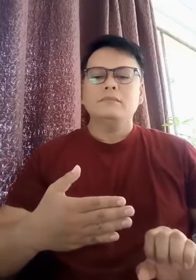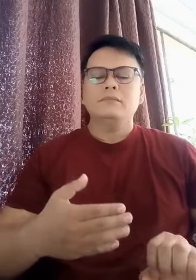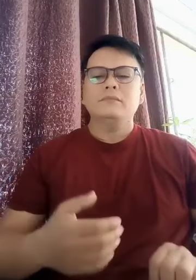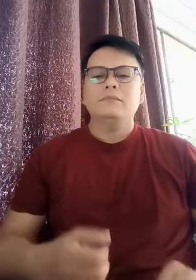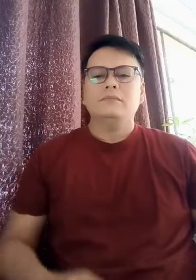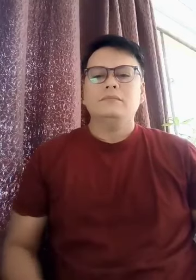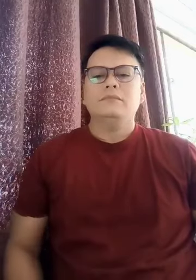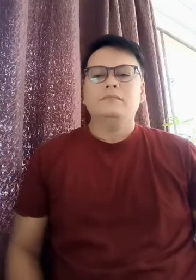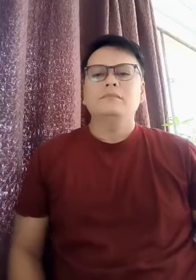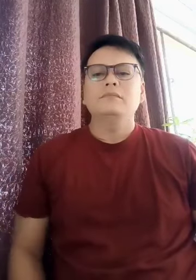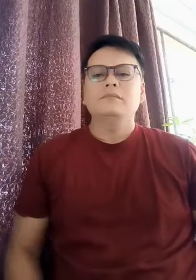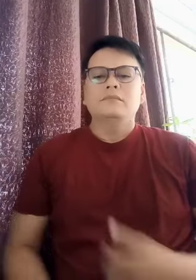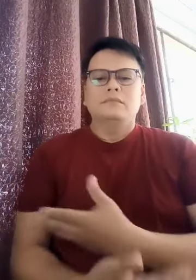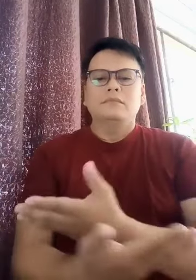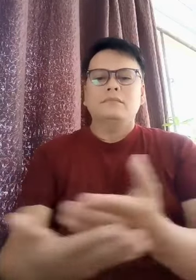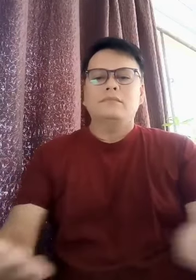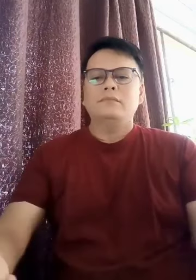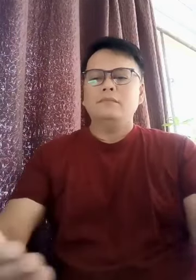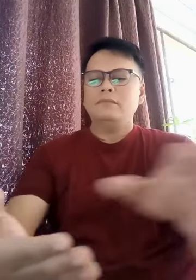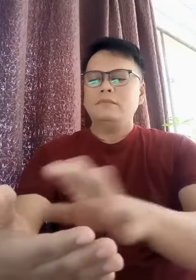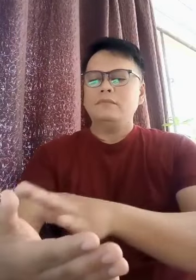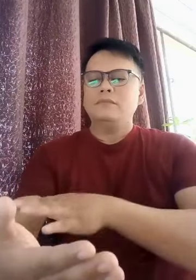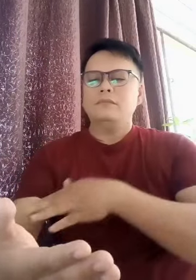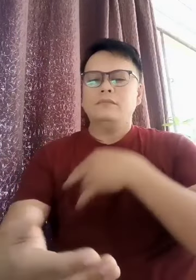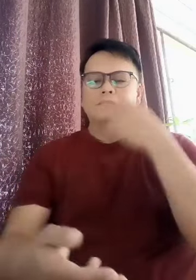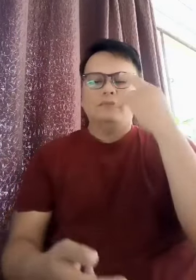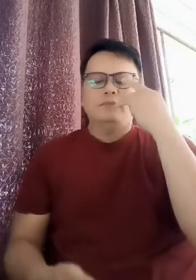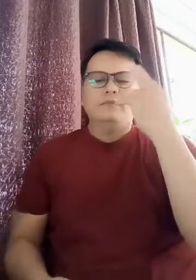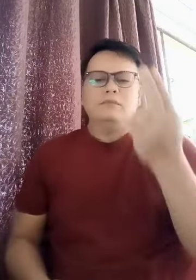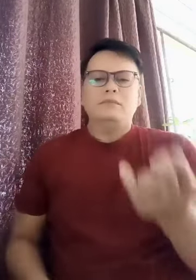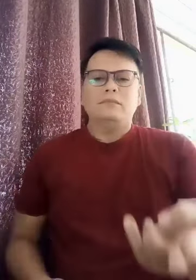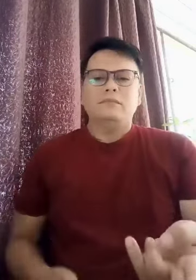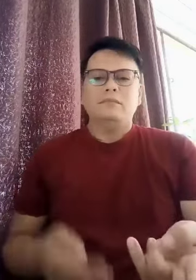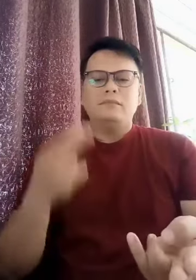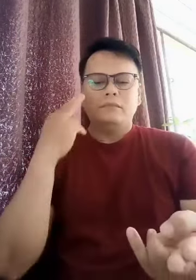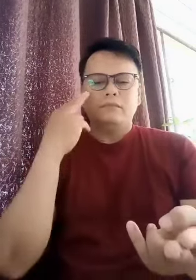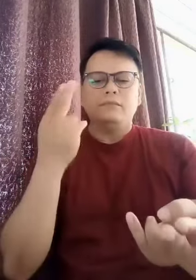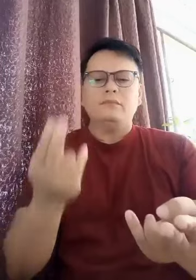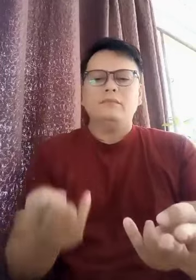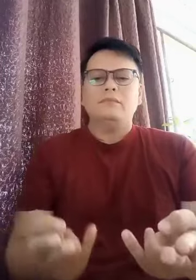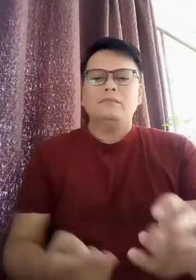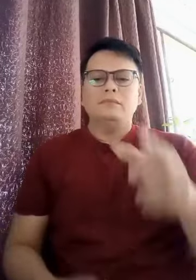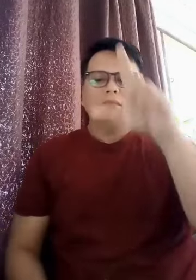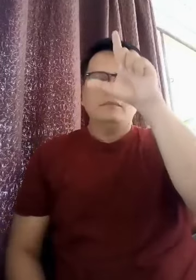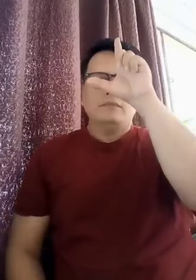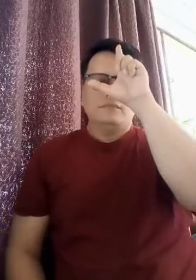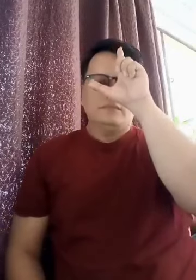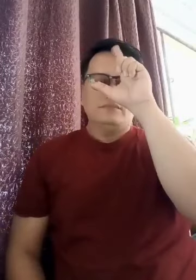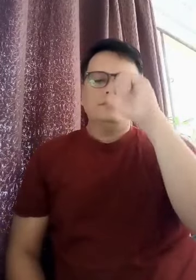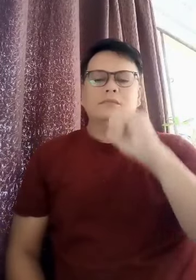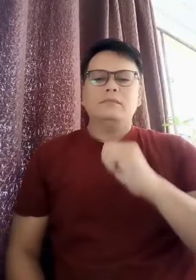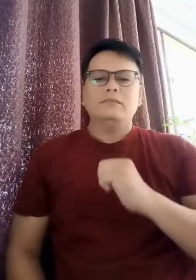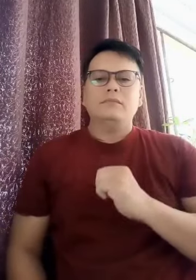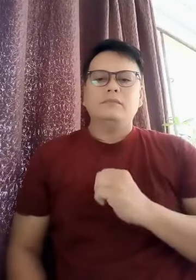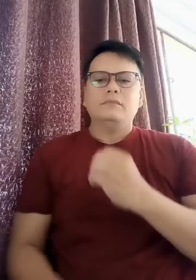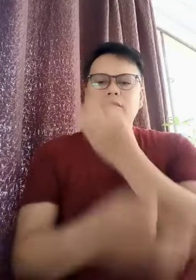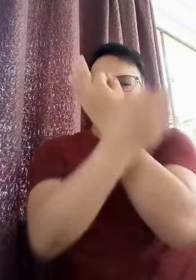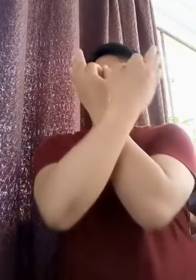what took you so long to make me see how lucky I am,